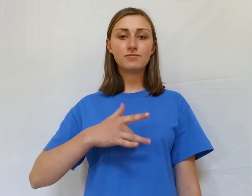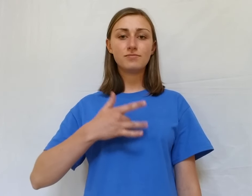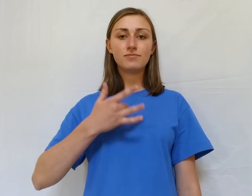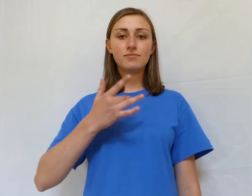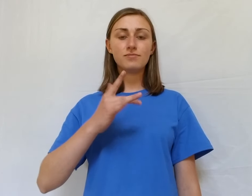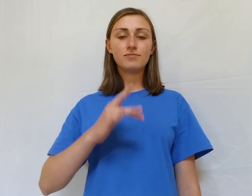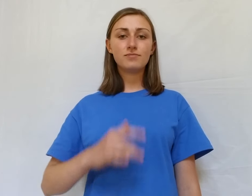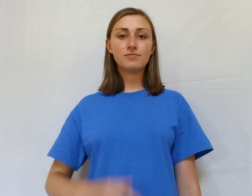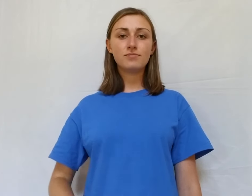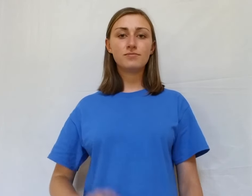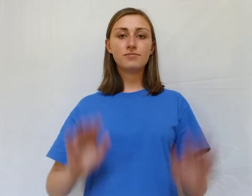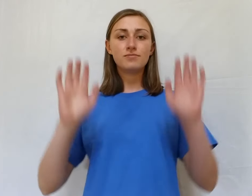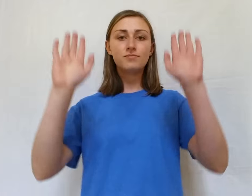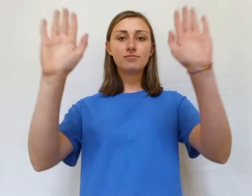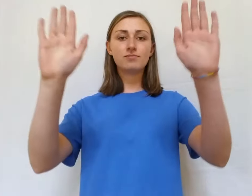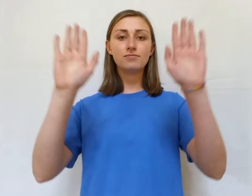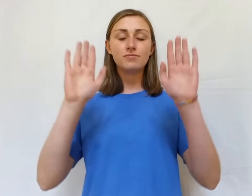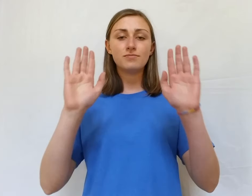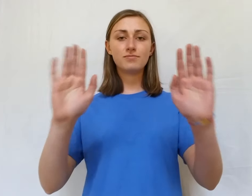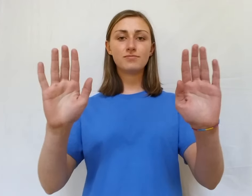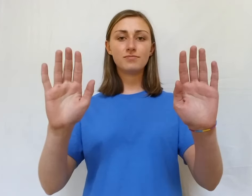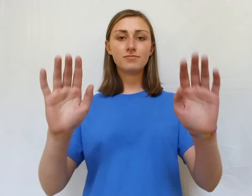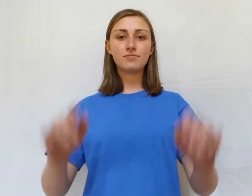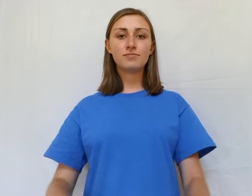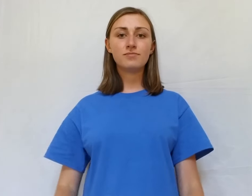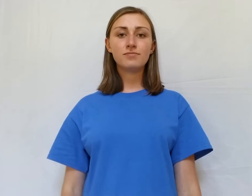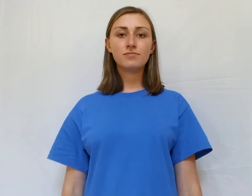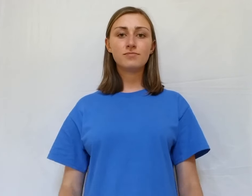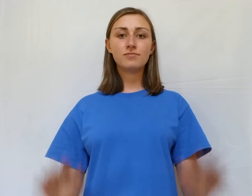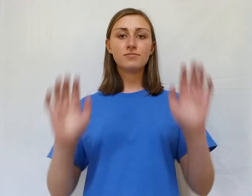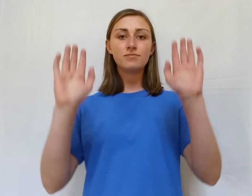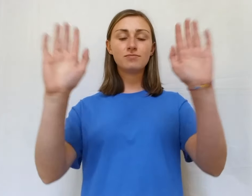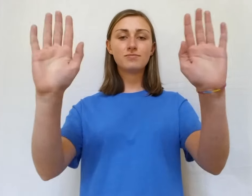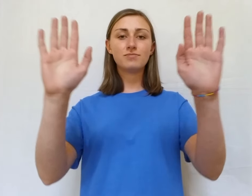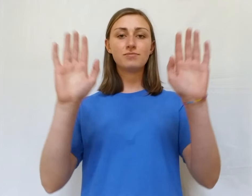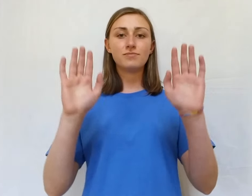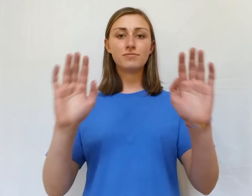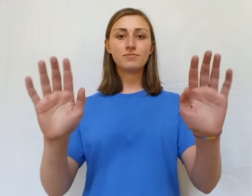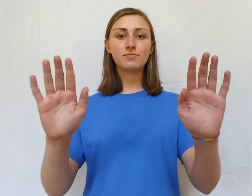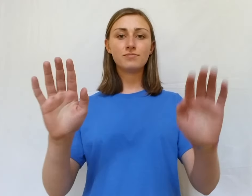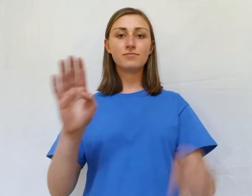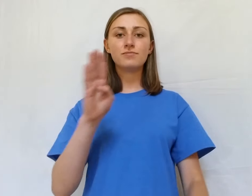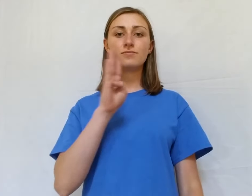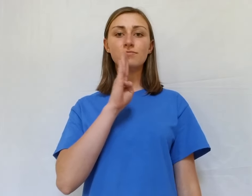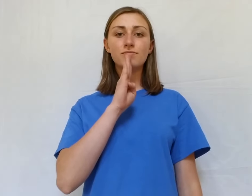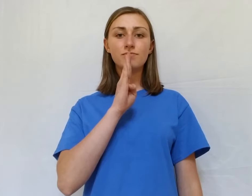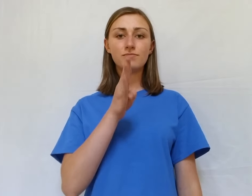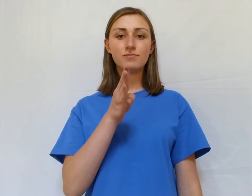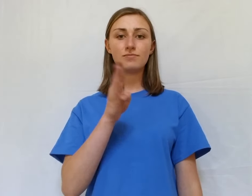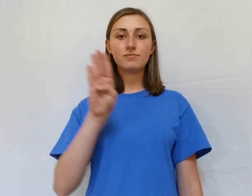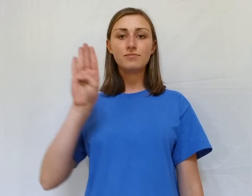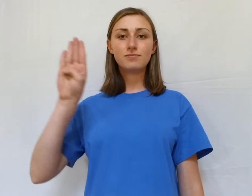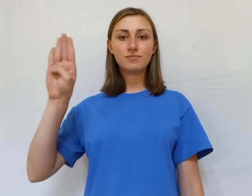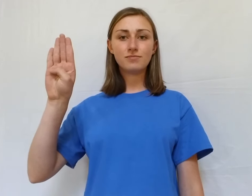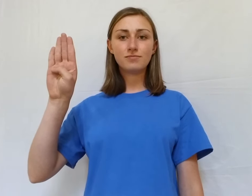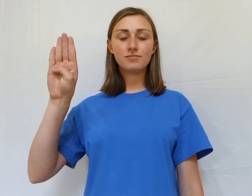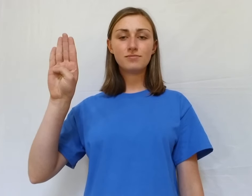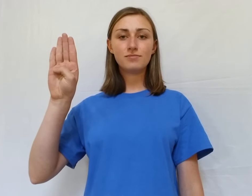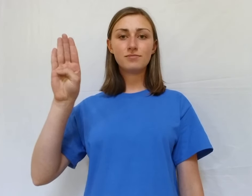Feel Wonderful As wonderful Can be You're actually using the